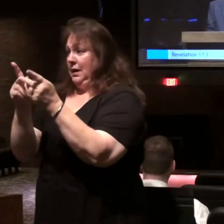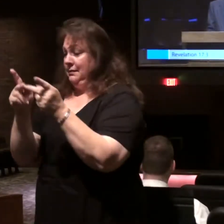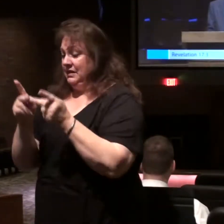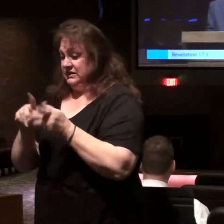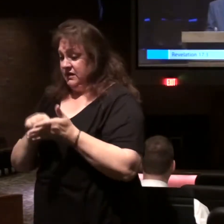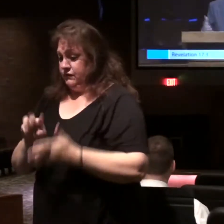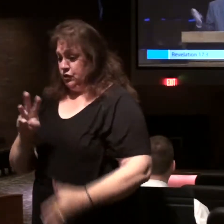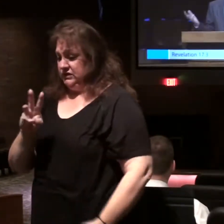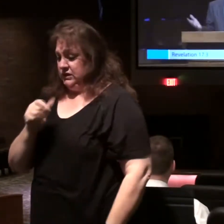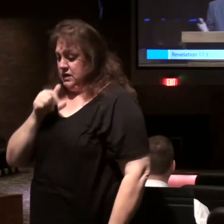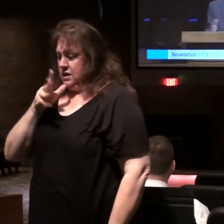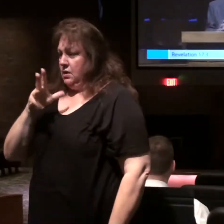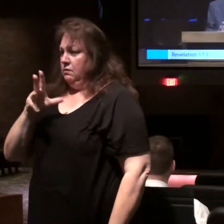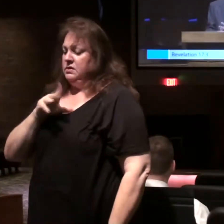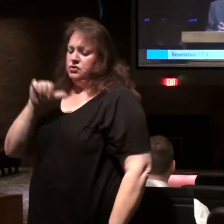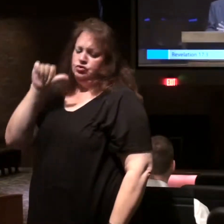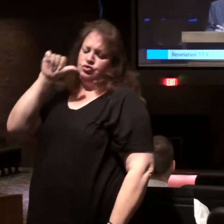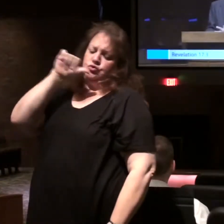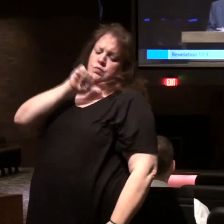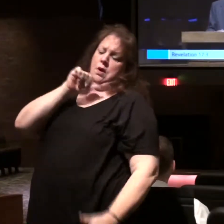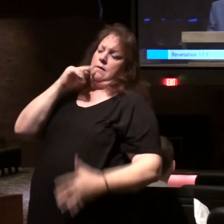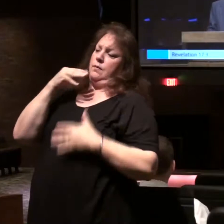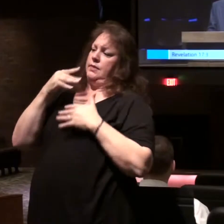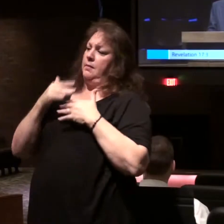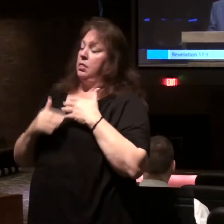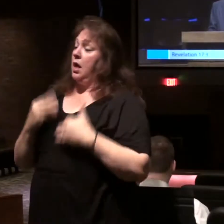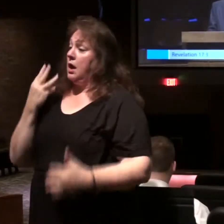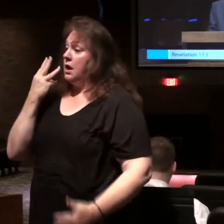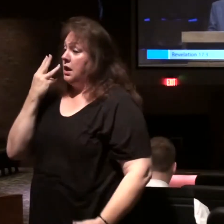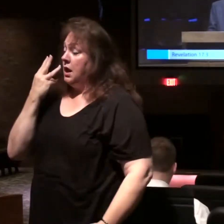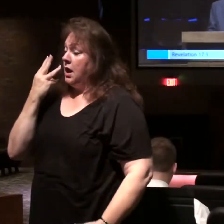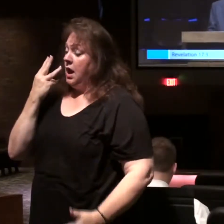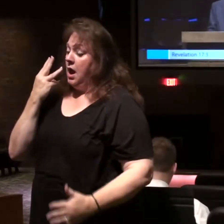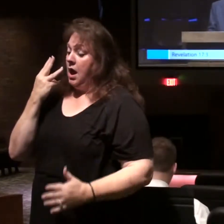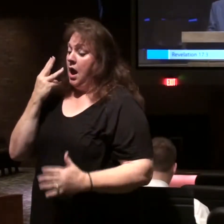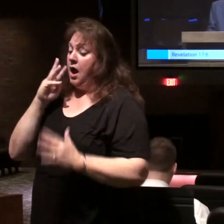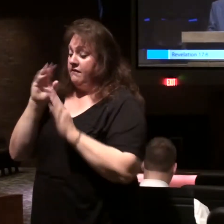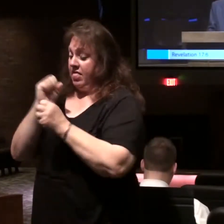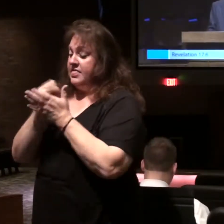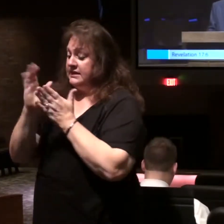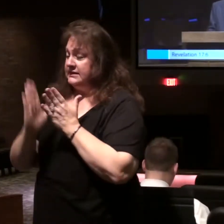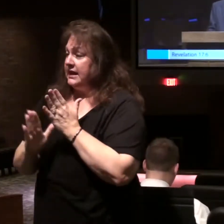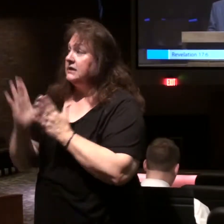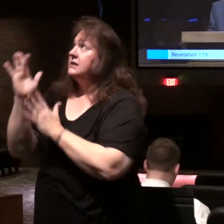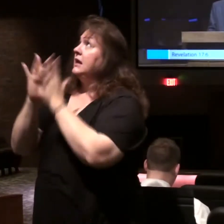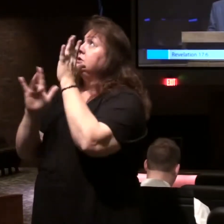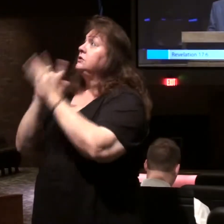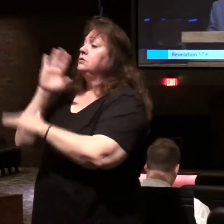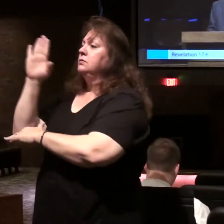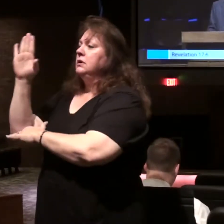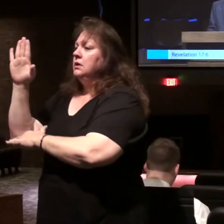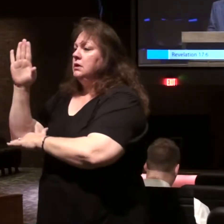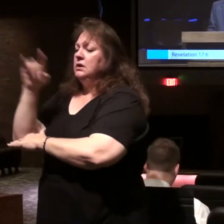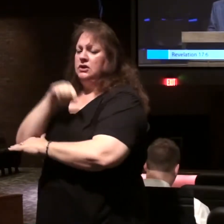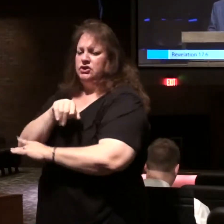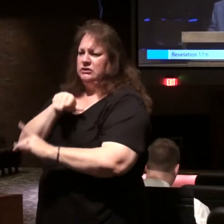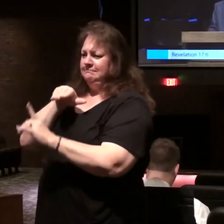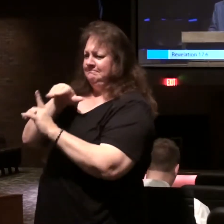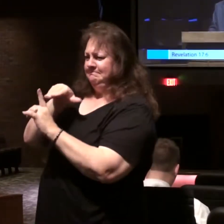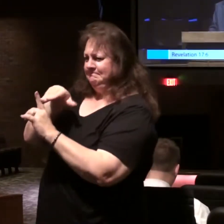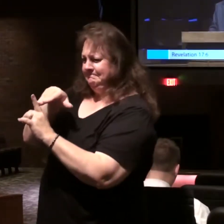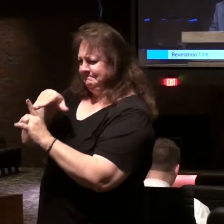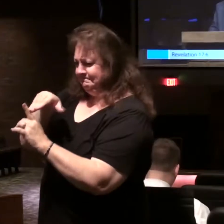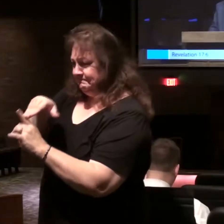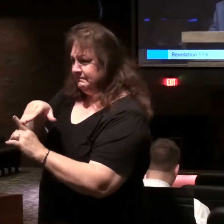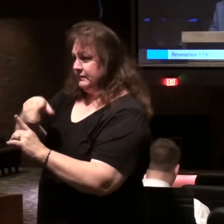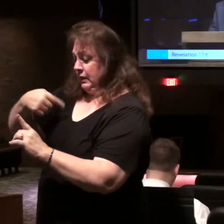6, this woman is drunk with the blood of the saints, the blood of the witnesses of Jesus. That relentless persecution of